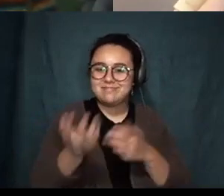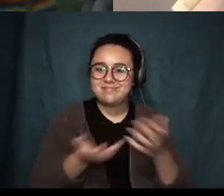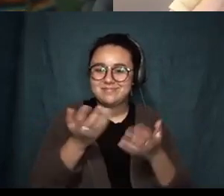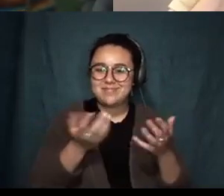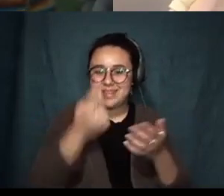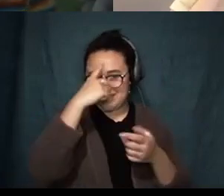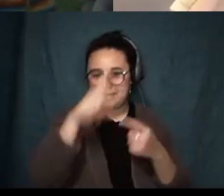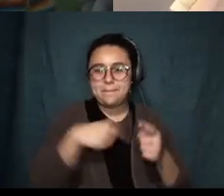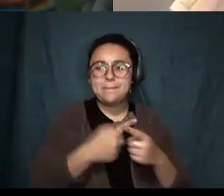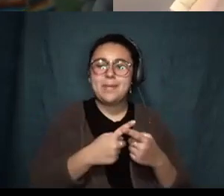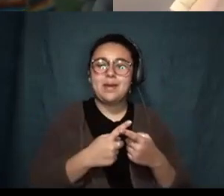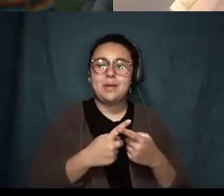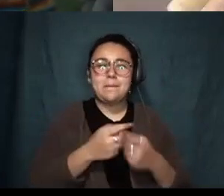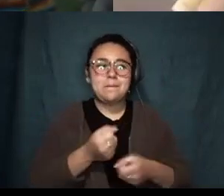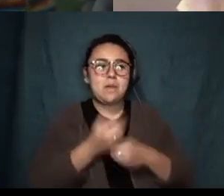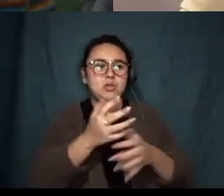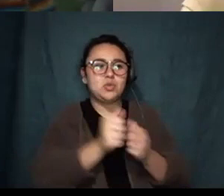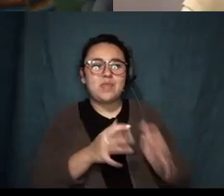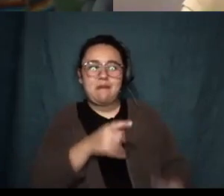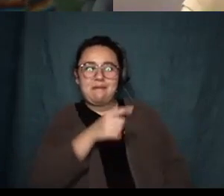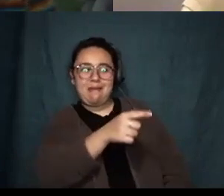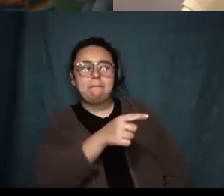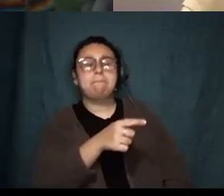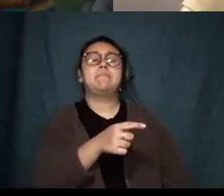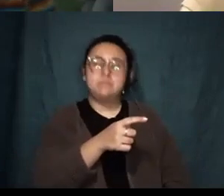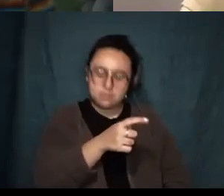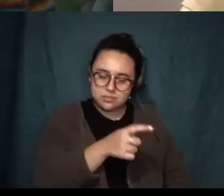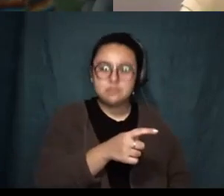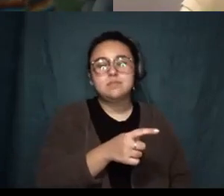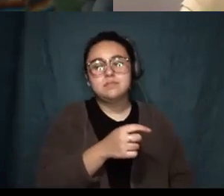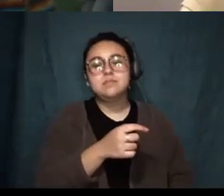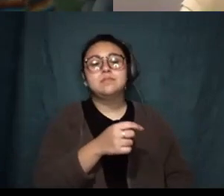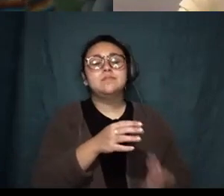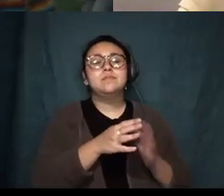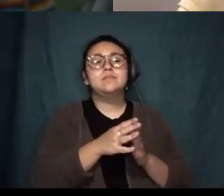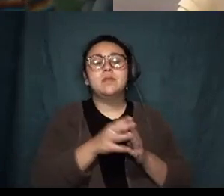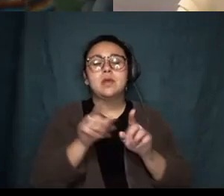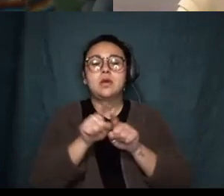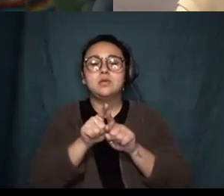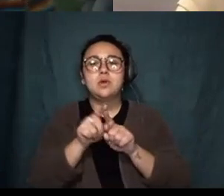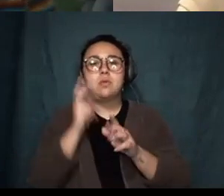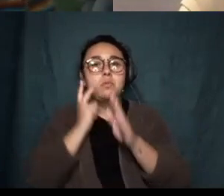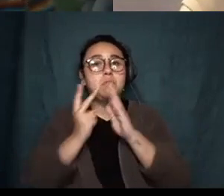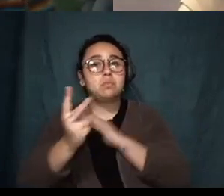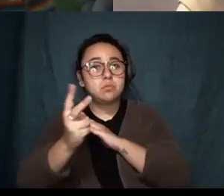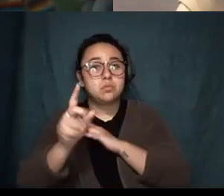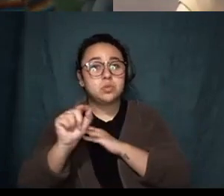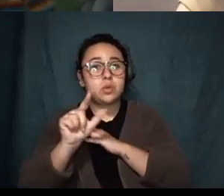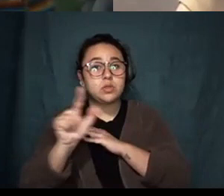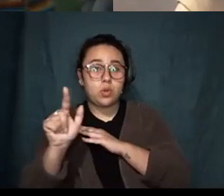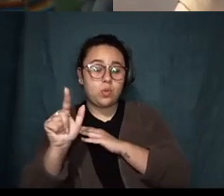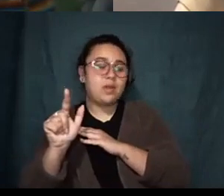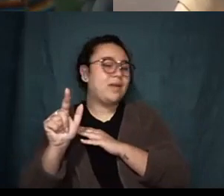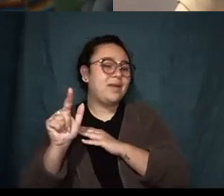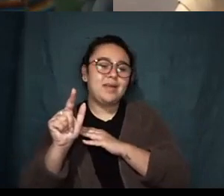about uh poetry without him and then uh looking ahead um I can't